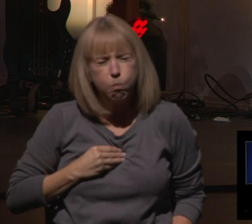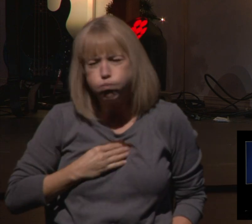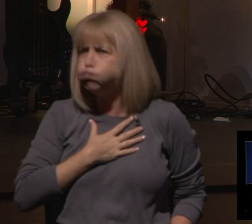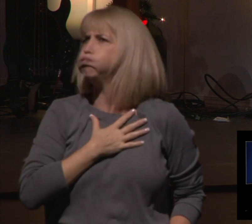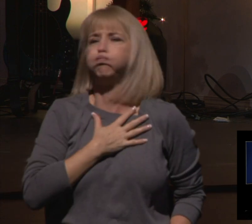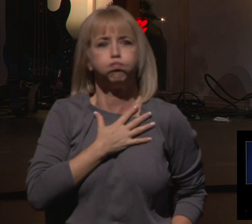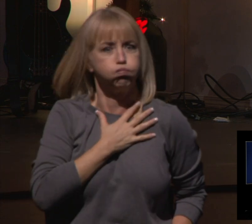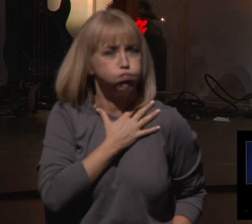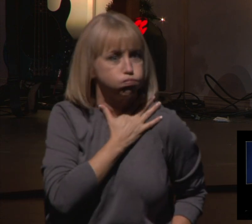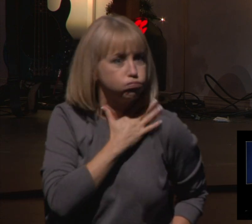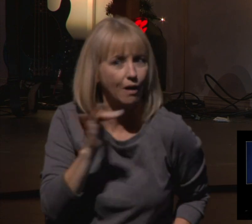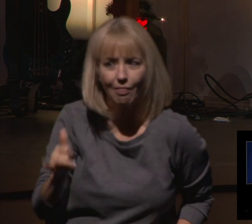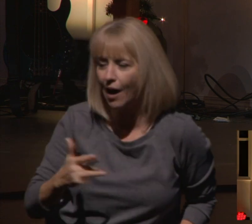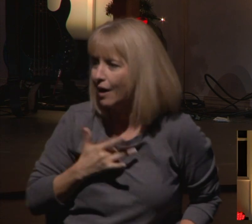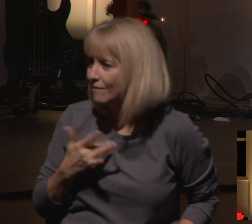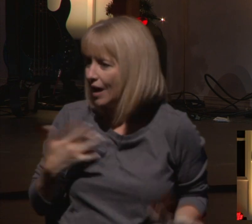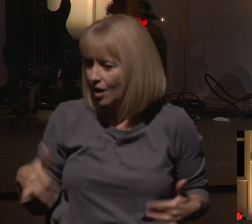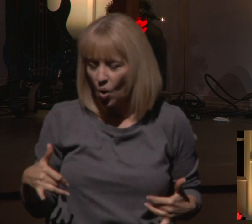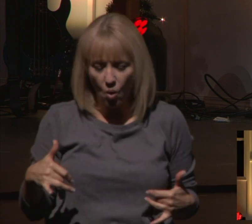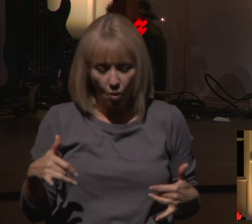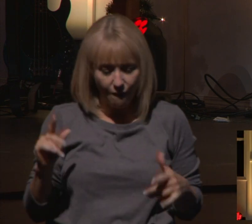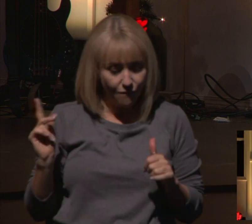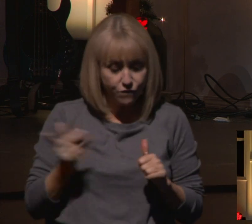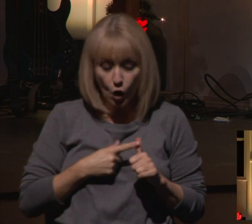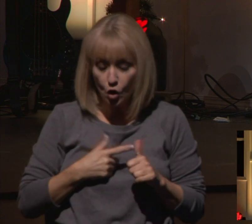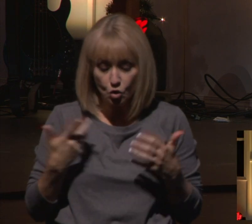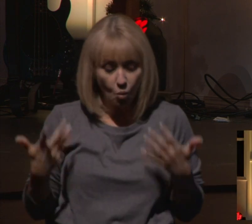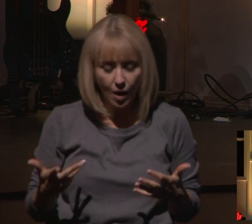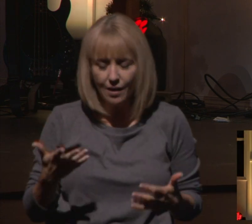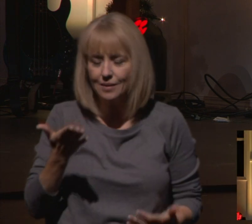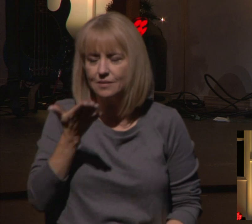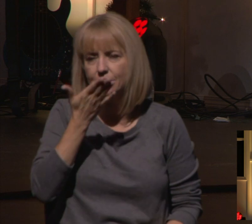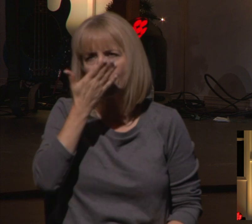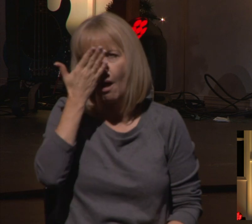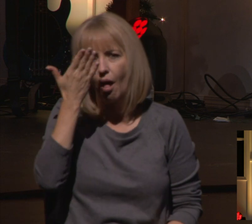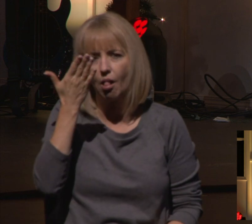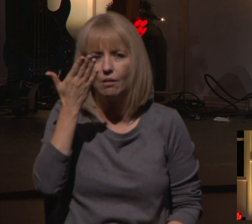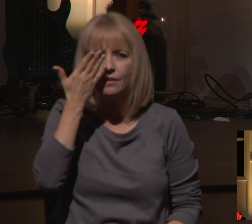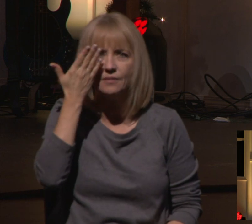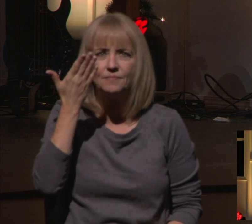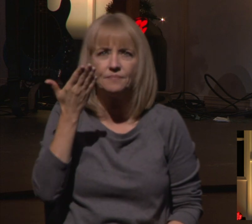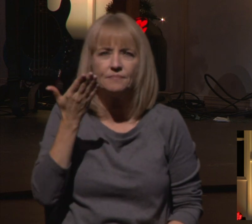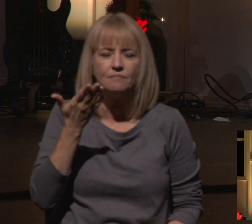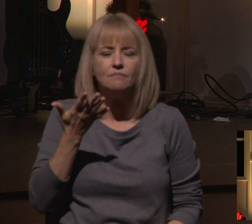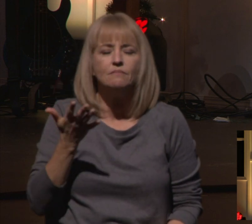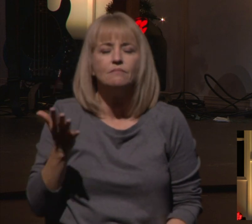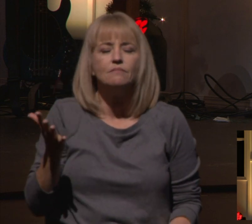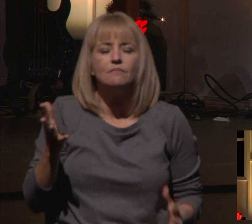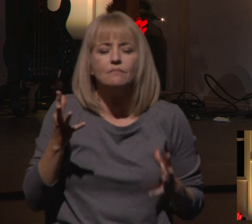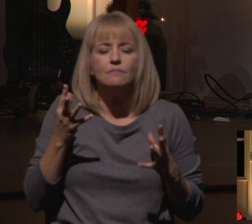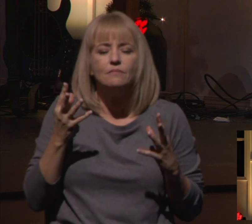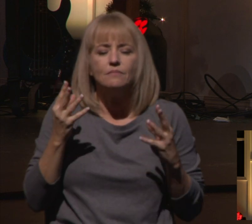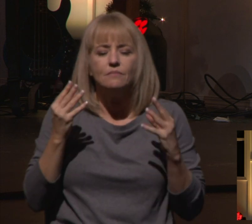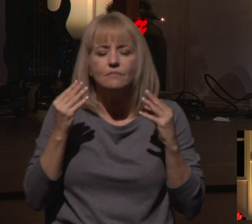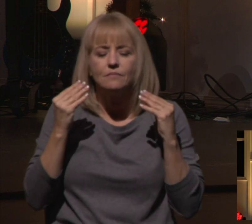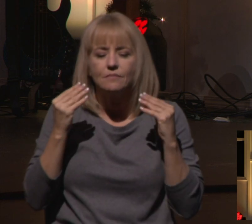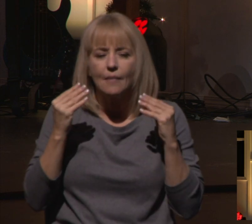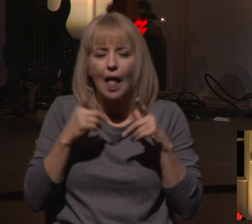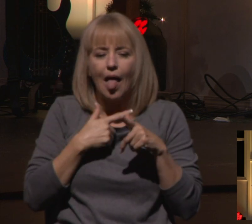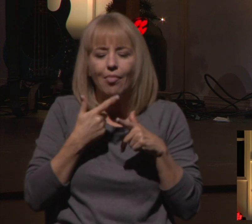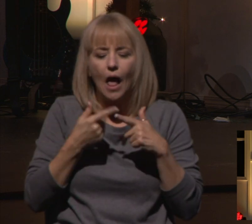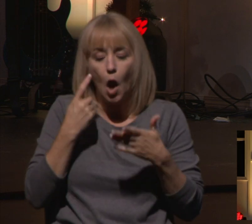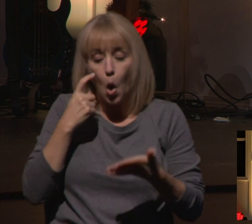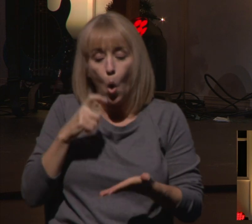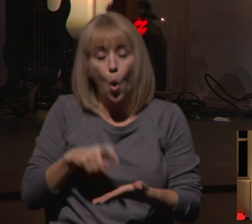The very first thing was just the smells of Grandma and Grandpa's house. And then I would notice the orange carpet of